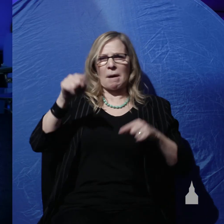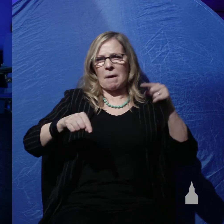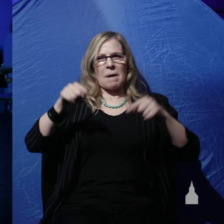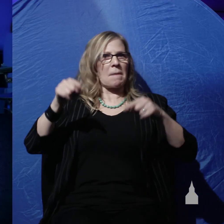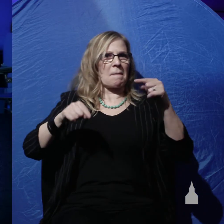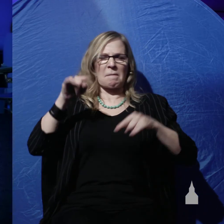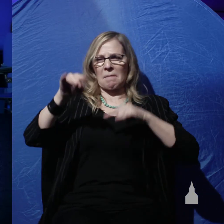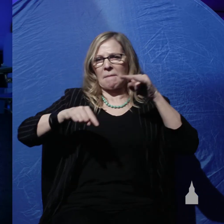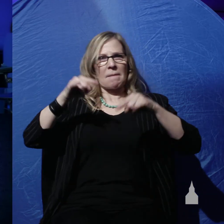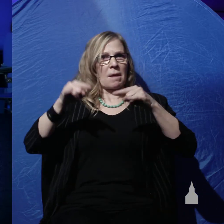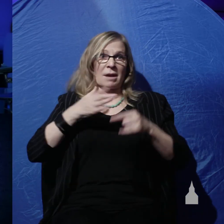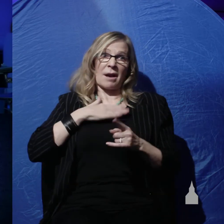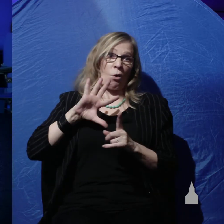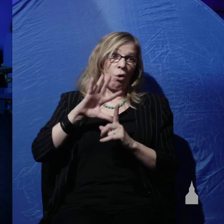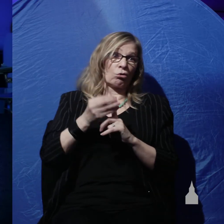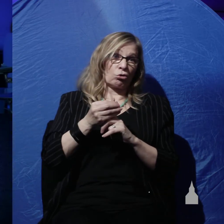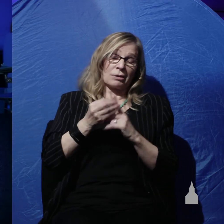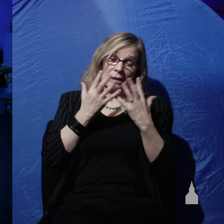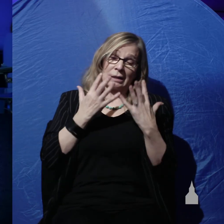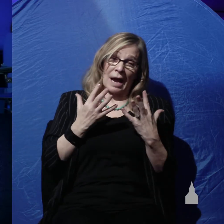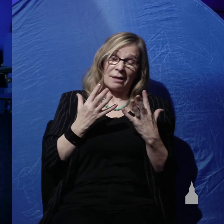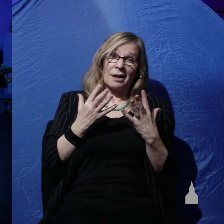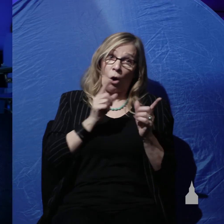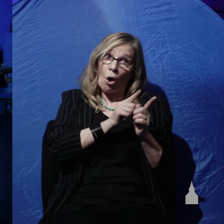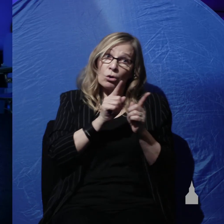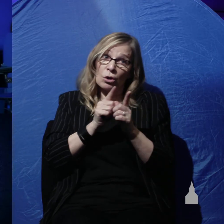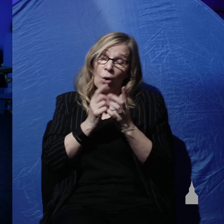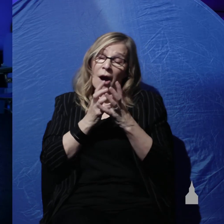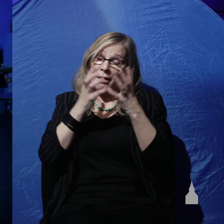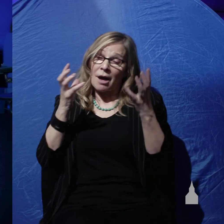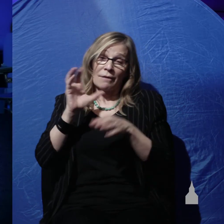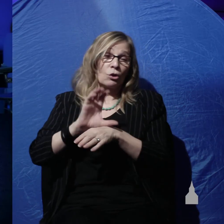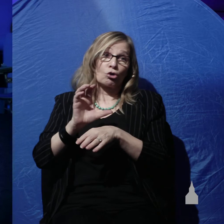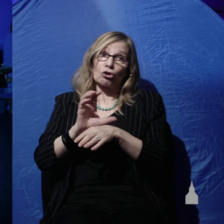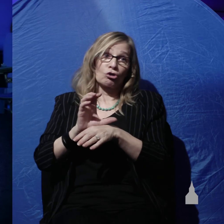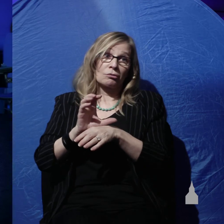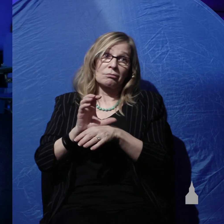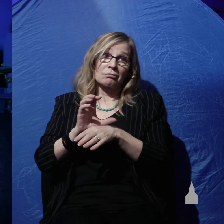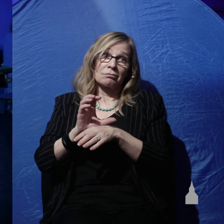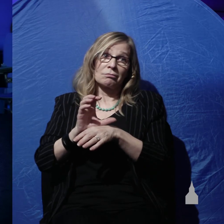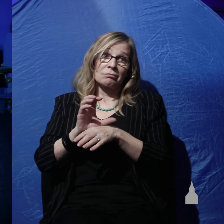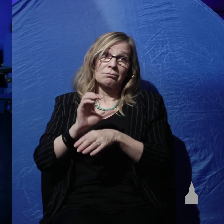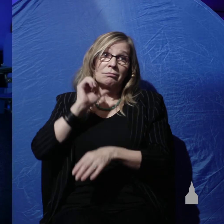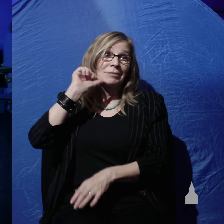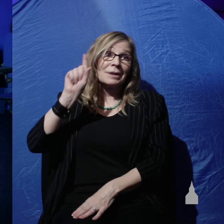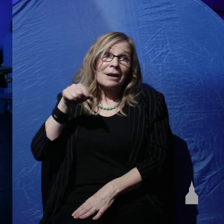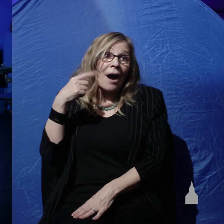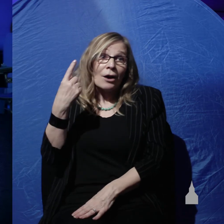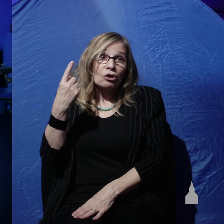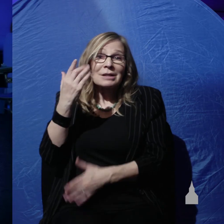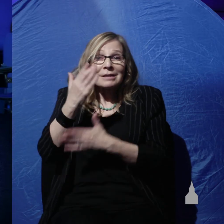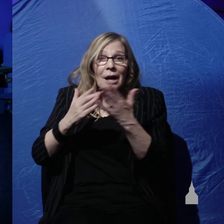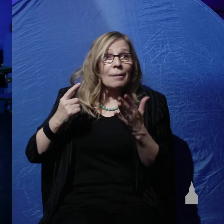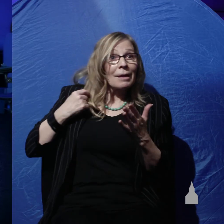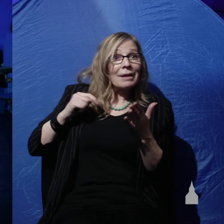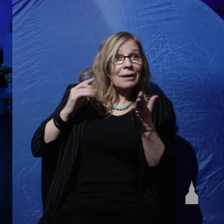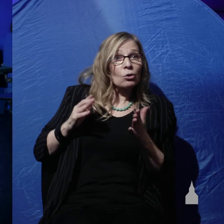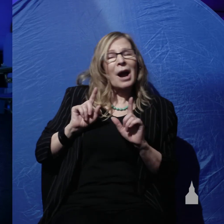and sadly in much of the church and it's not just liberal theologians I went to one of the best